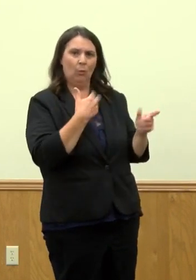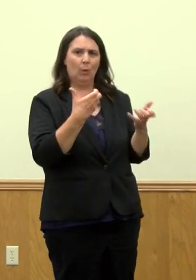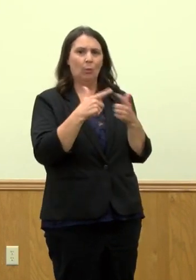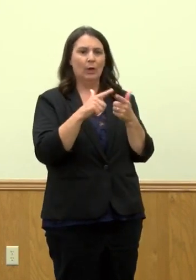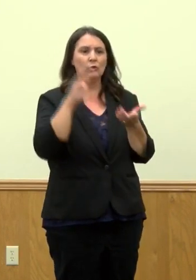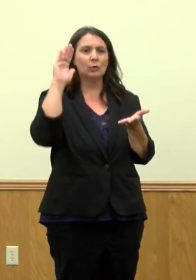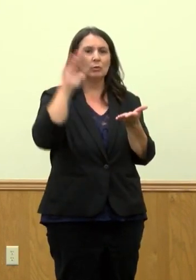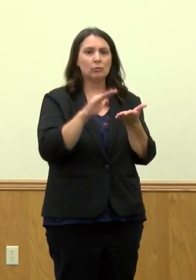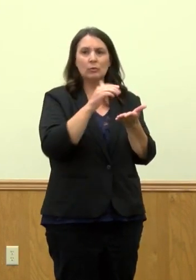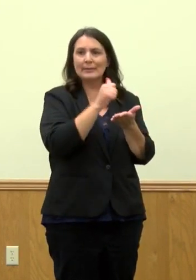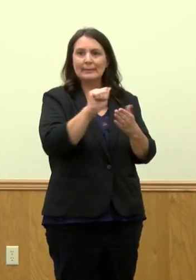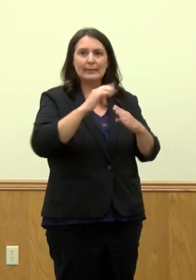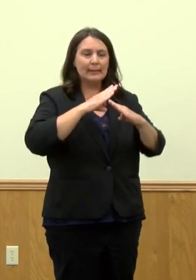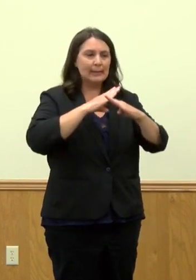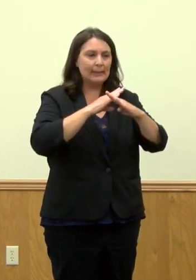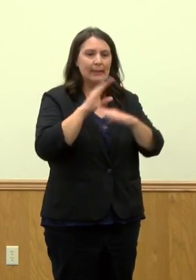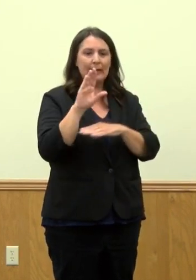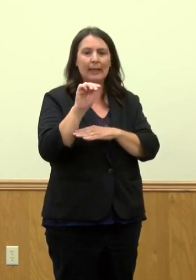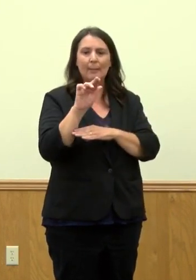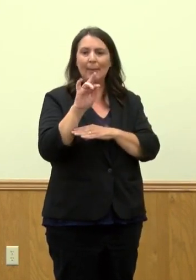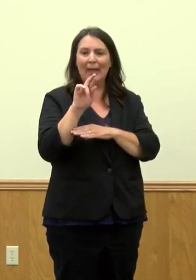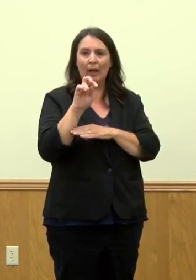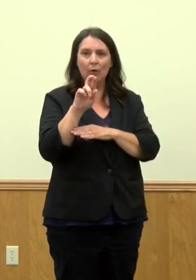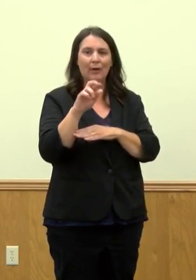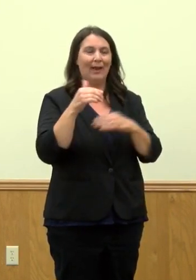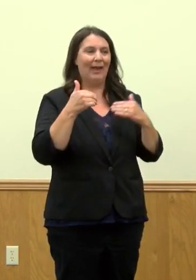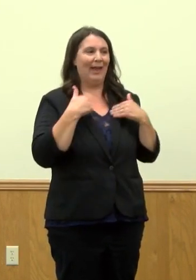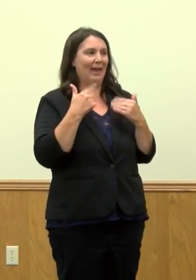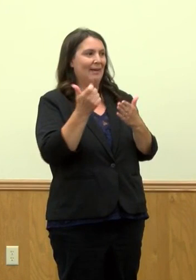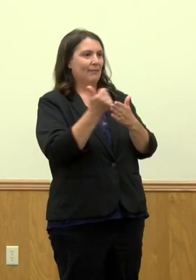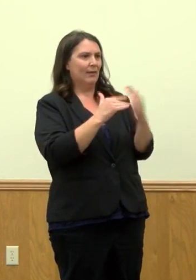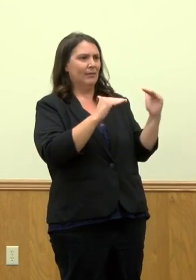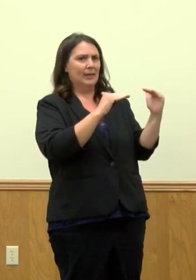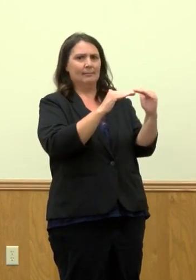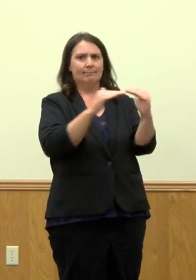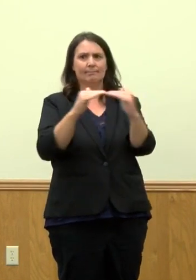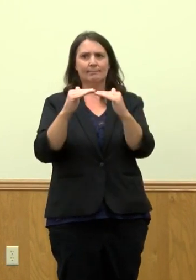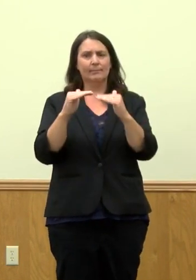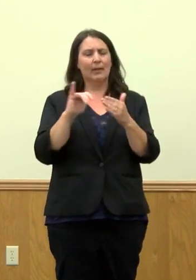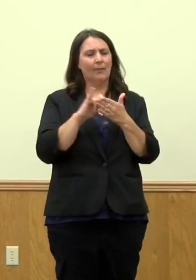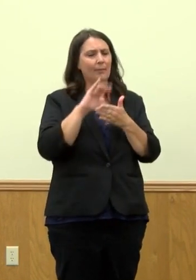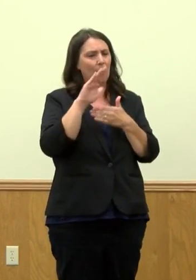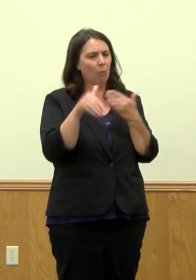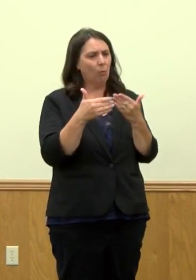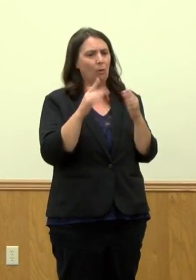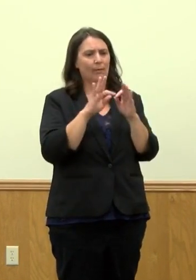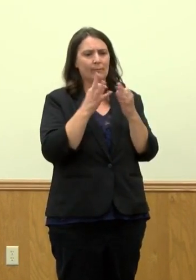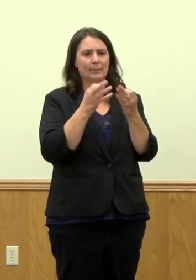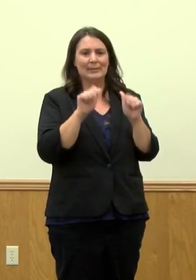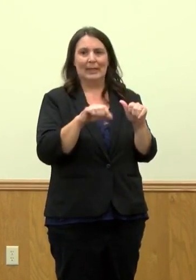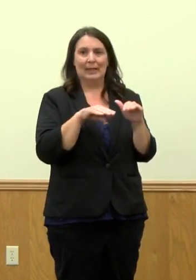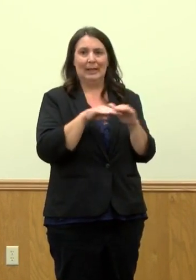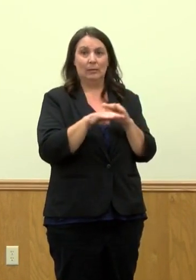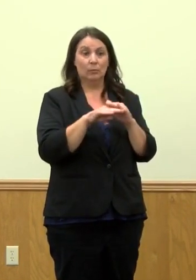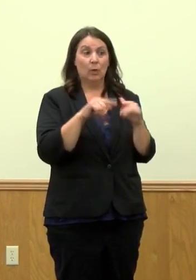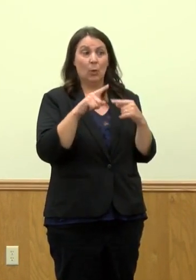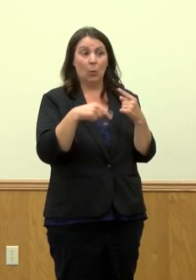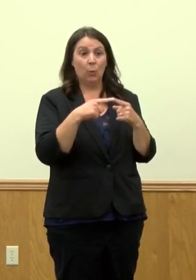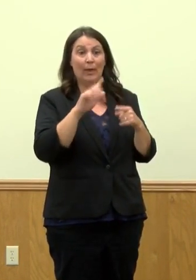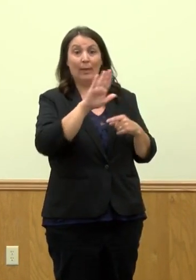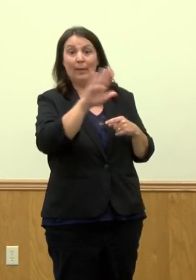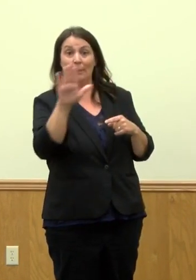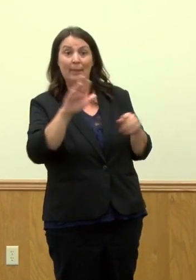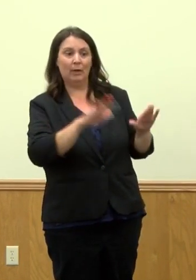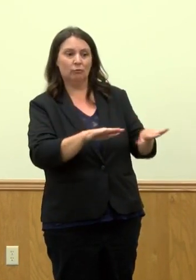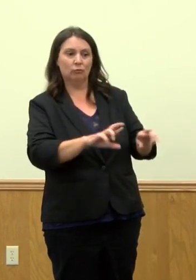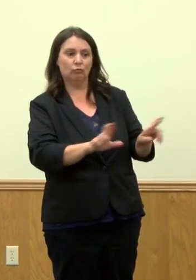barriers and really have a health equity approach to make sure that families can access this vaccine when their children are eligible and as quickly